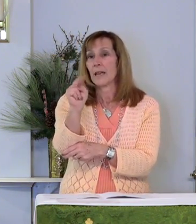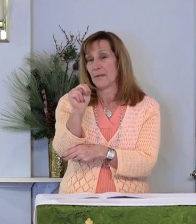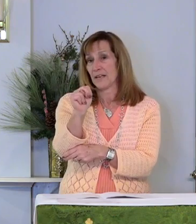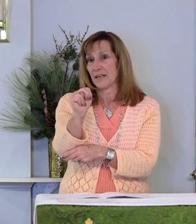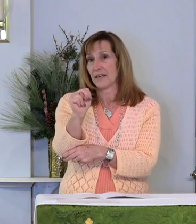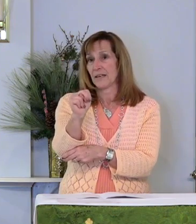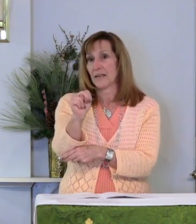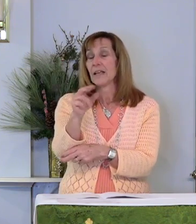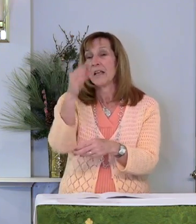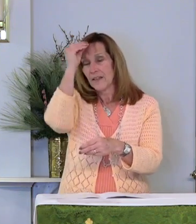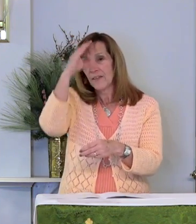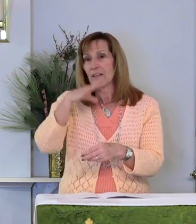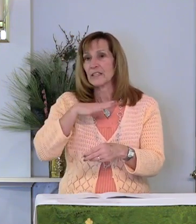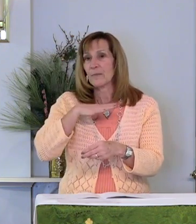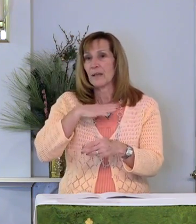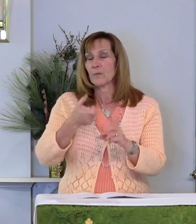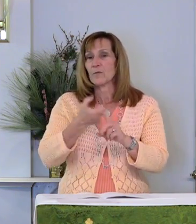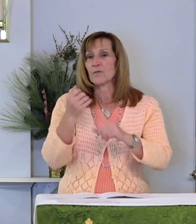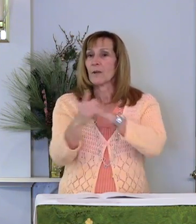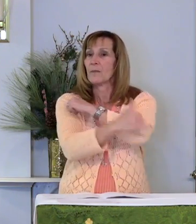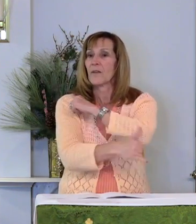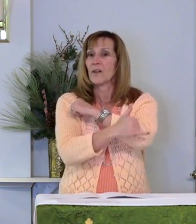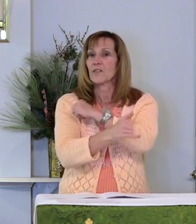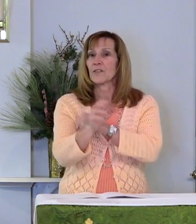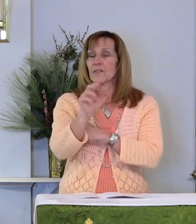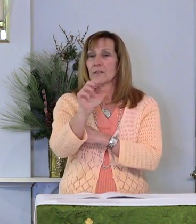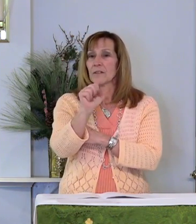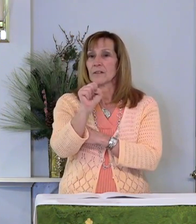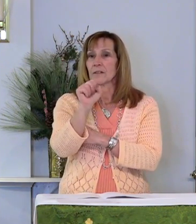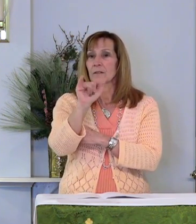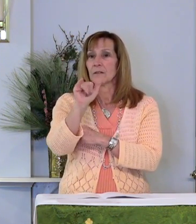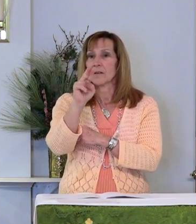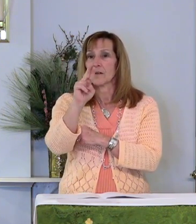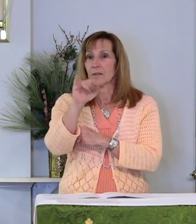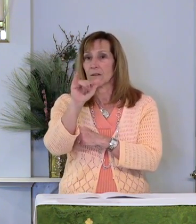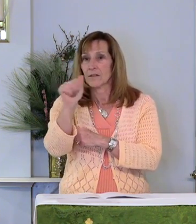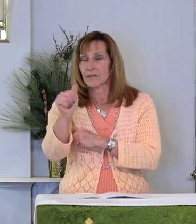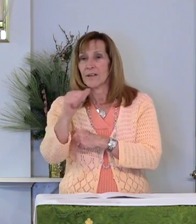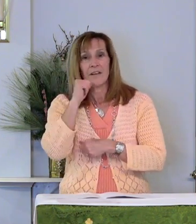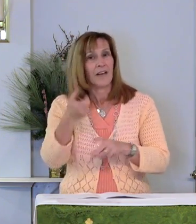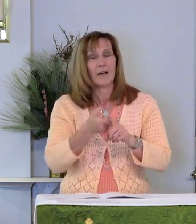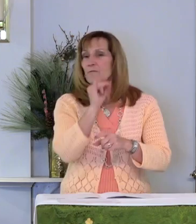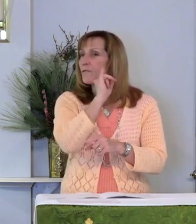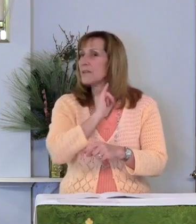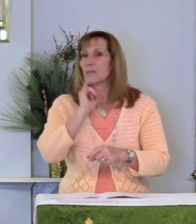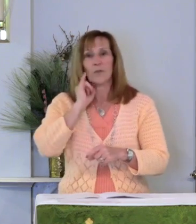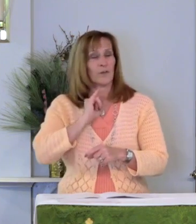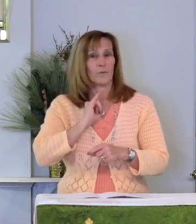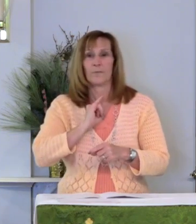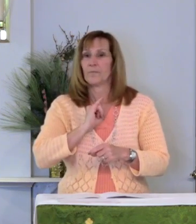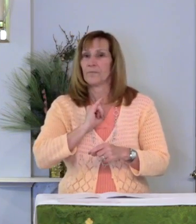And Naaman was from the country of Syria, not from Israel.